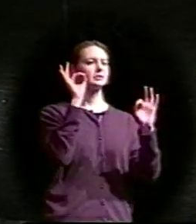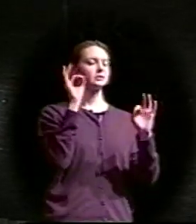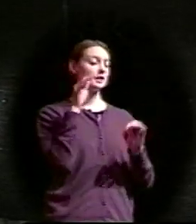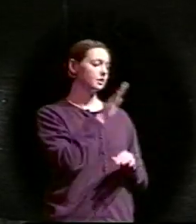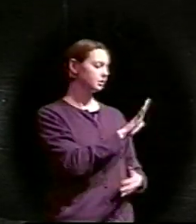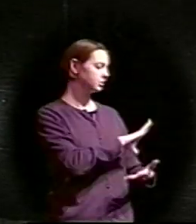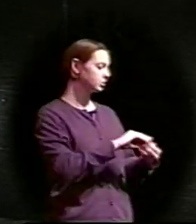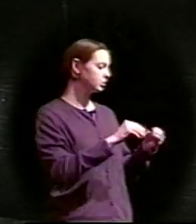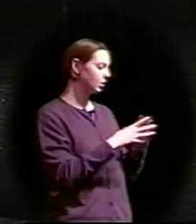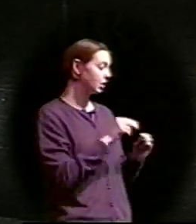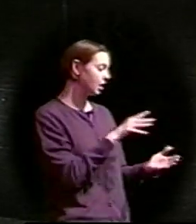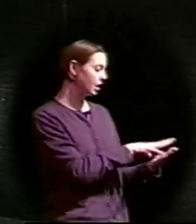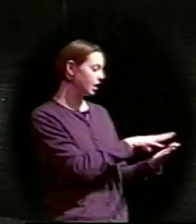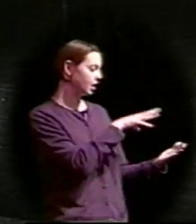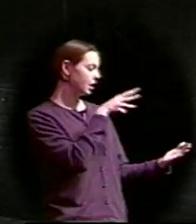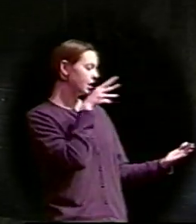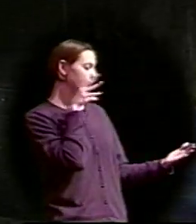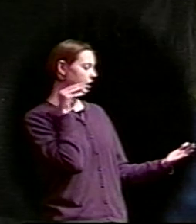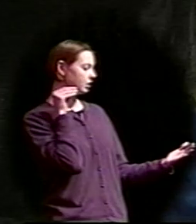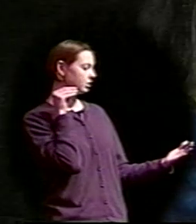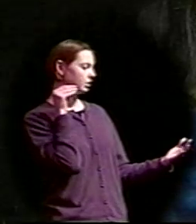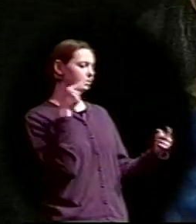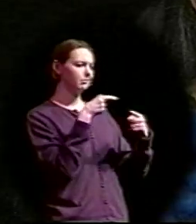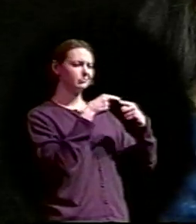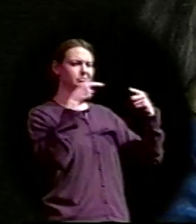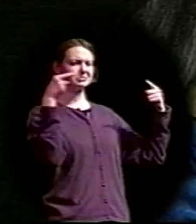enemies we could not be.